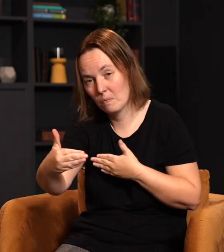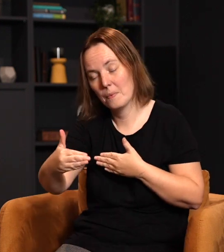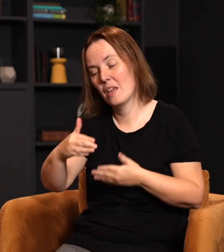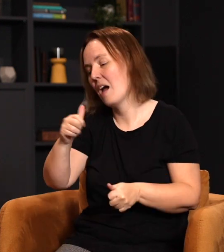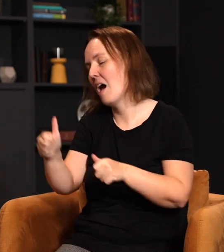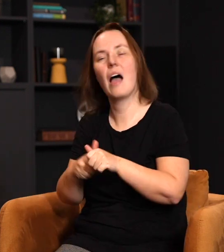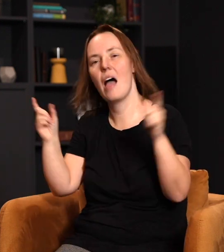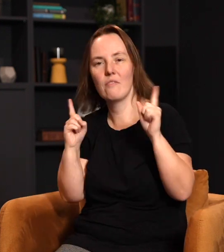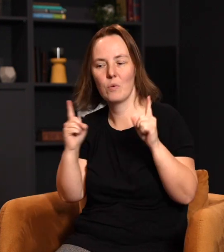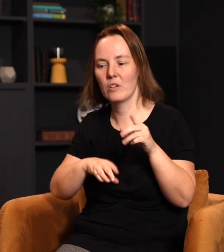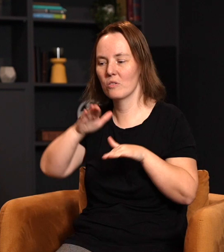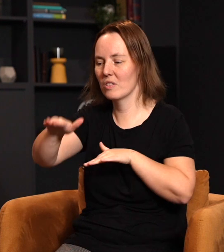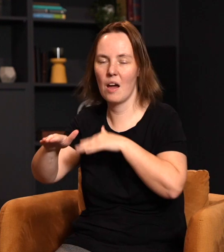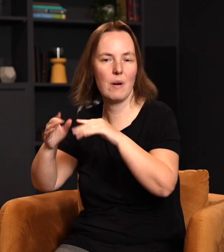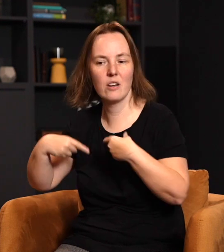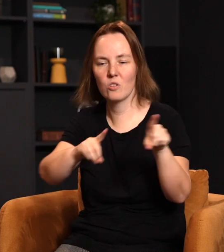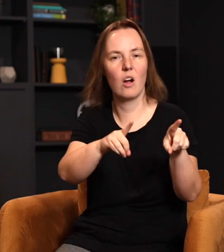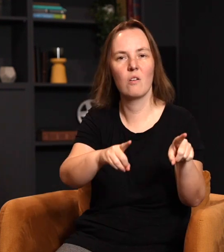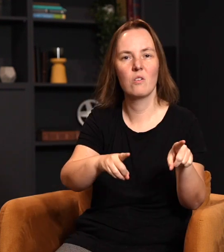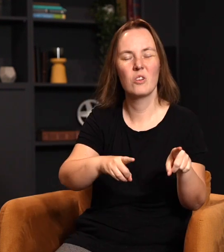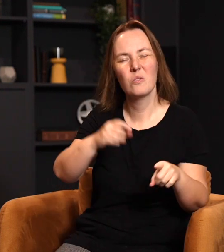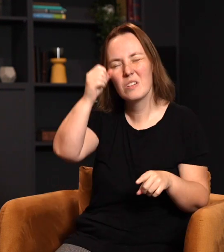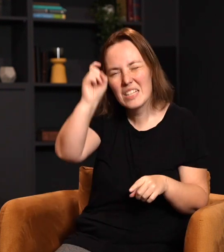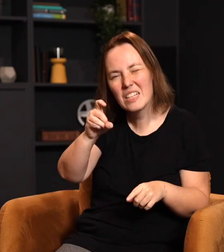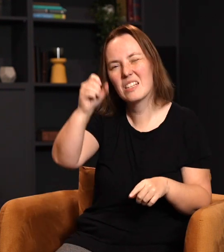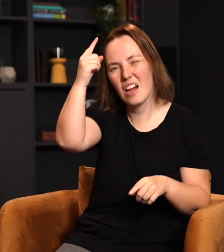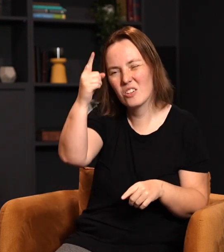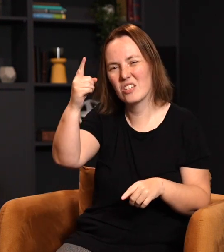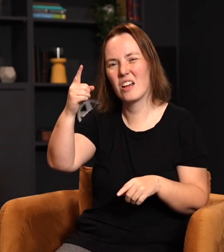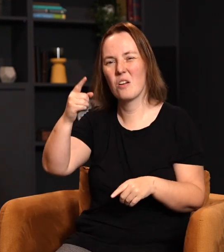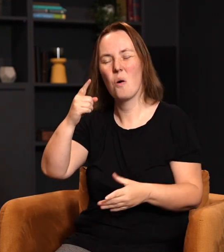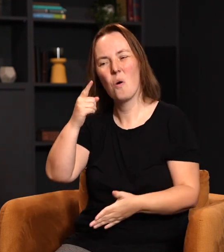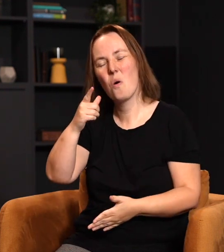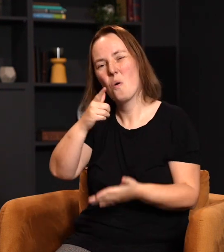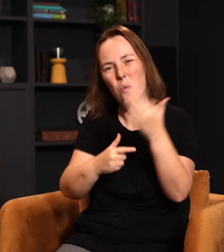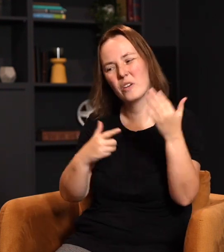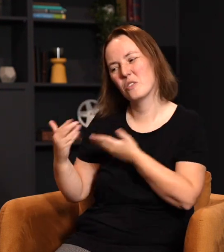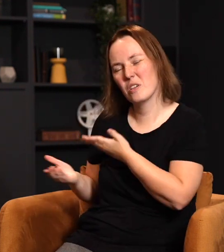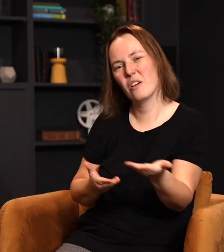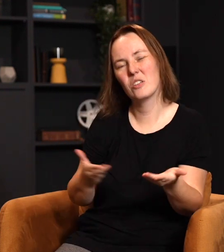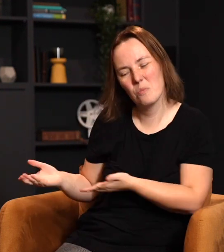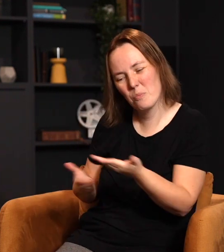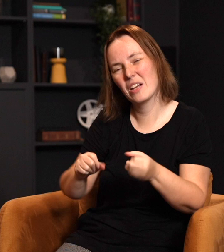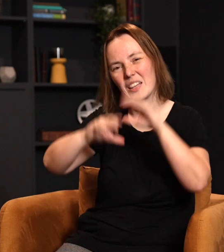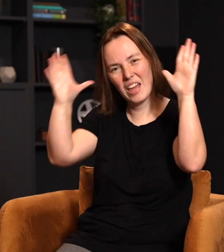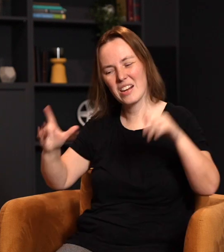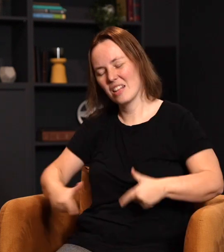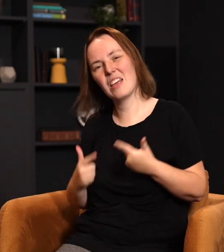Everywhere you step, everywhere you go, you've got to understand what you carry. Everywhere you go, you've got to understand that you bring light and